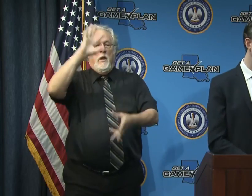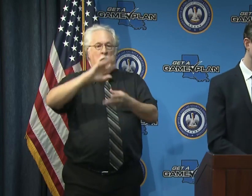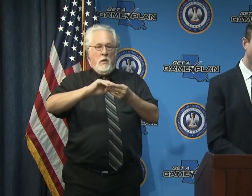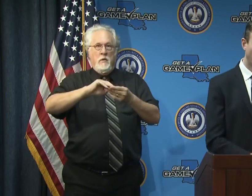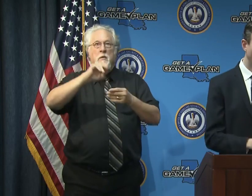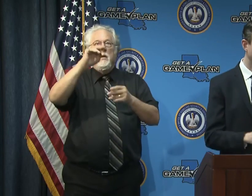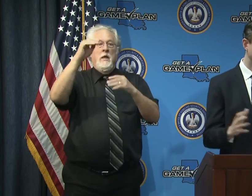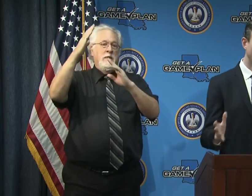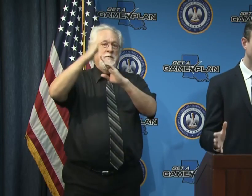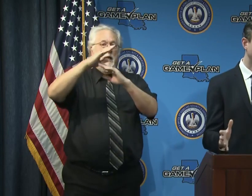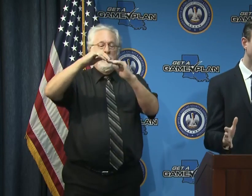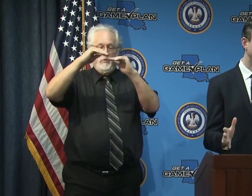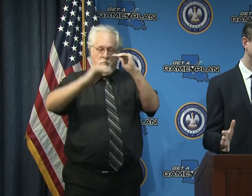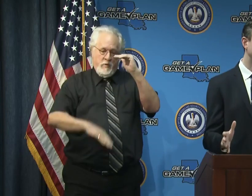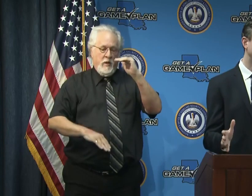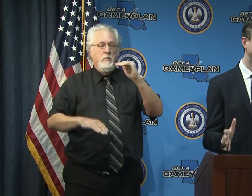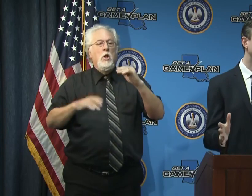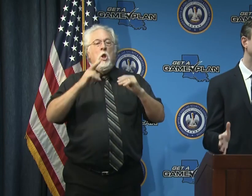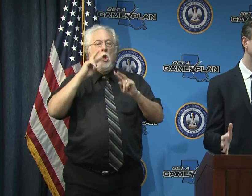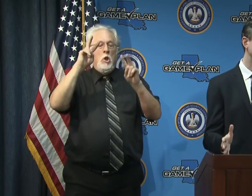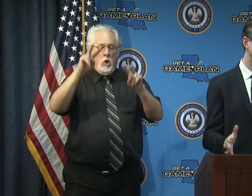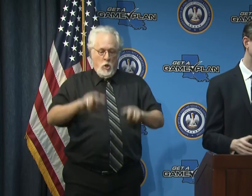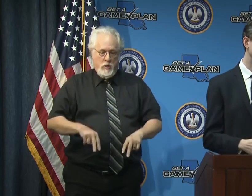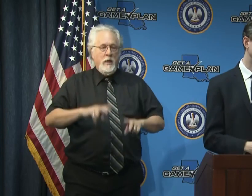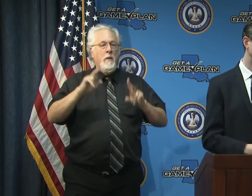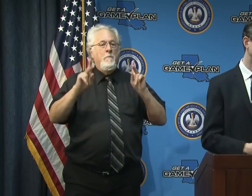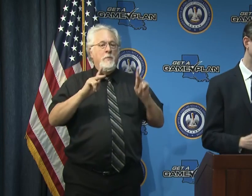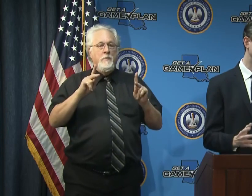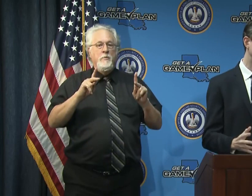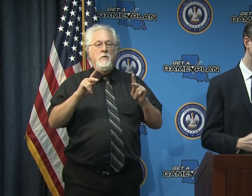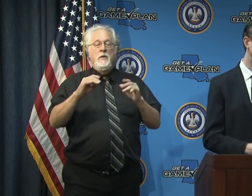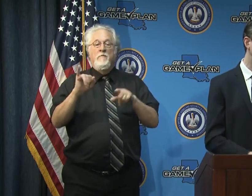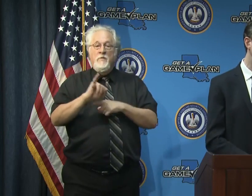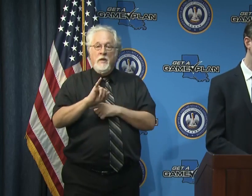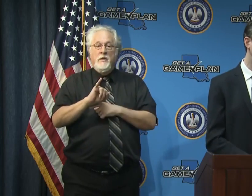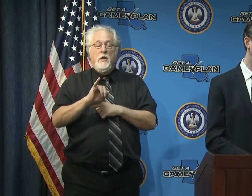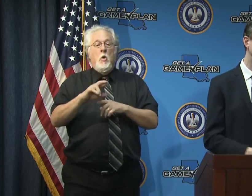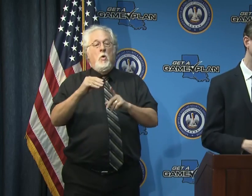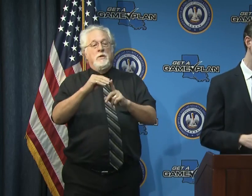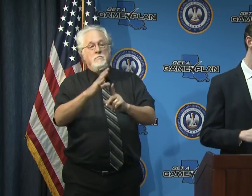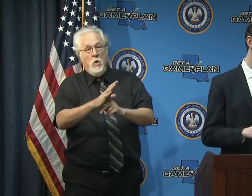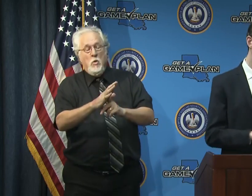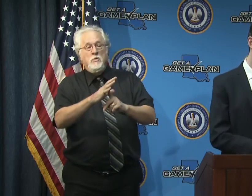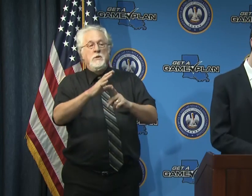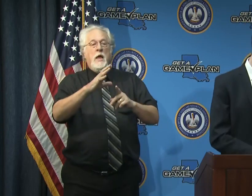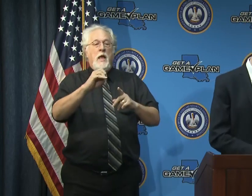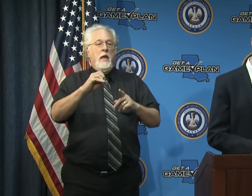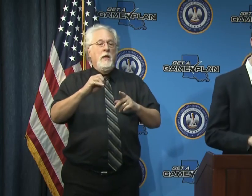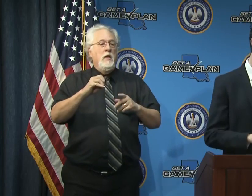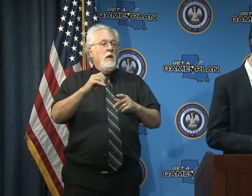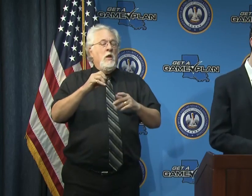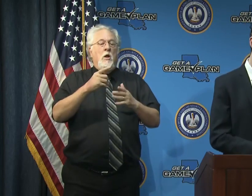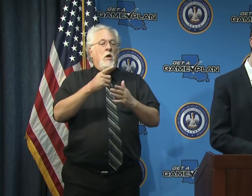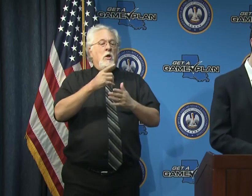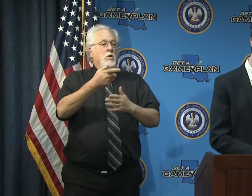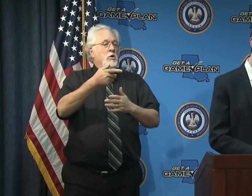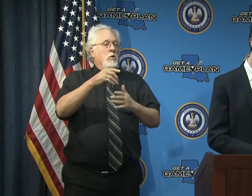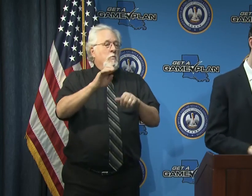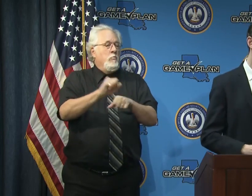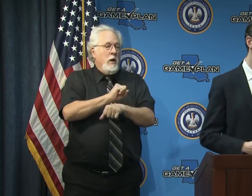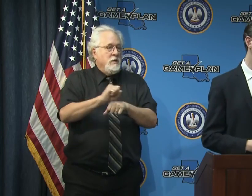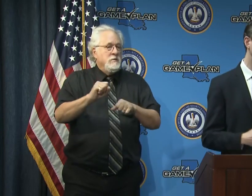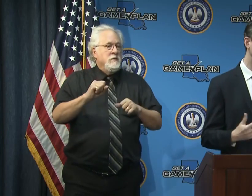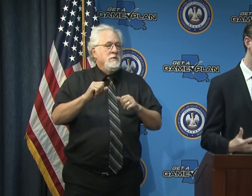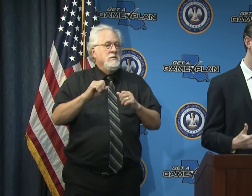to bottom you know not only looking at the population that's infected or potentially exposed but also what are your practices what's your your